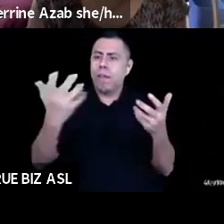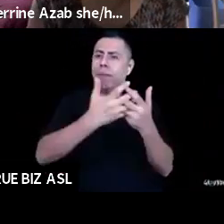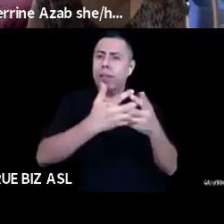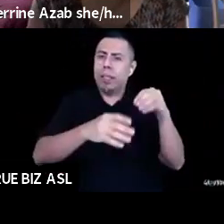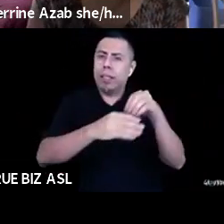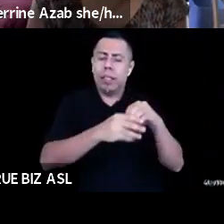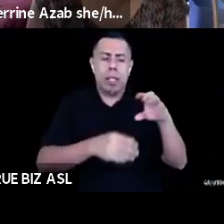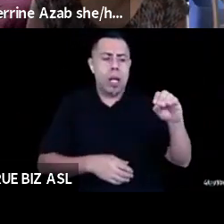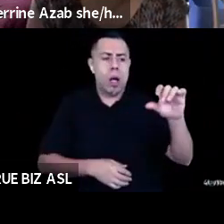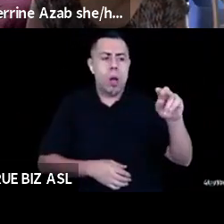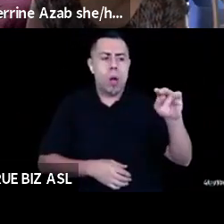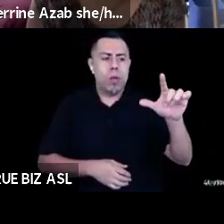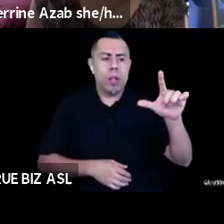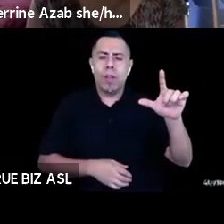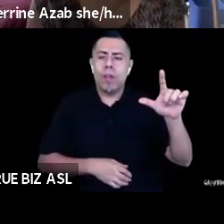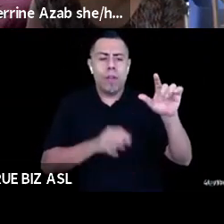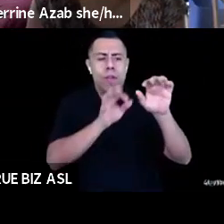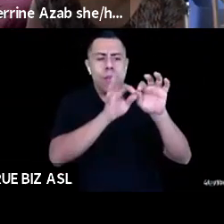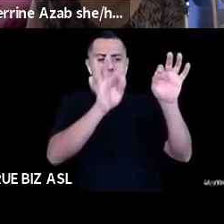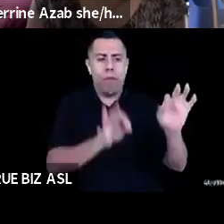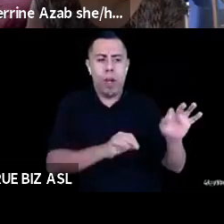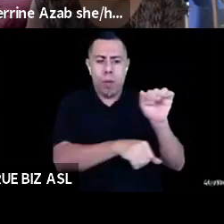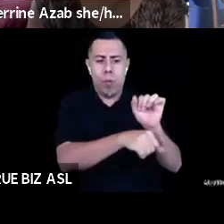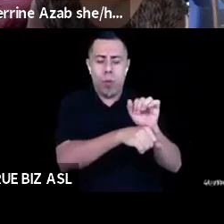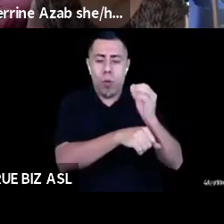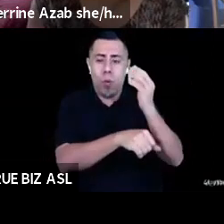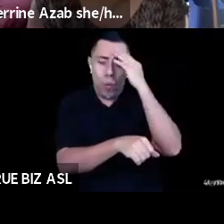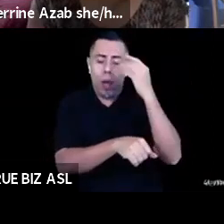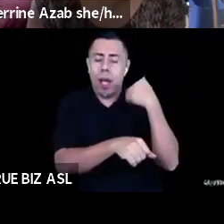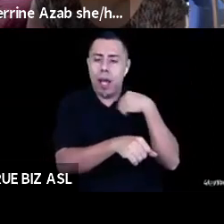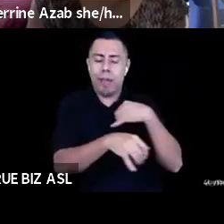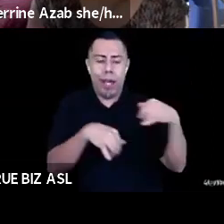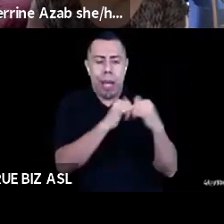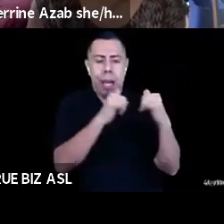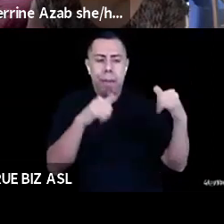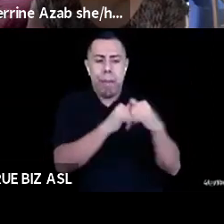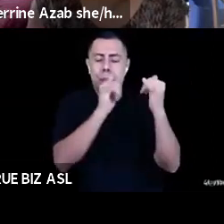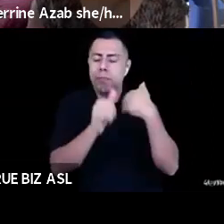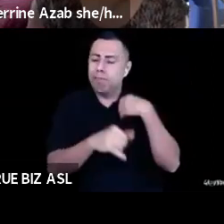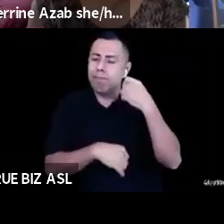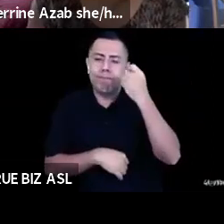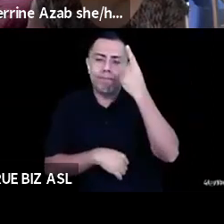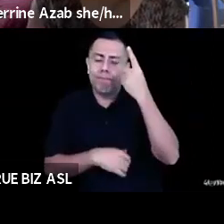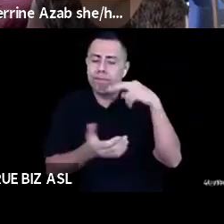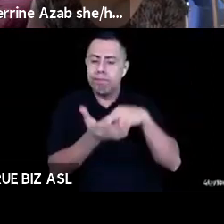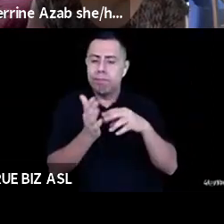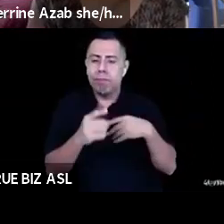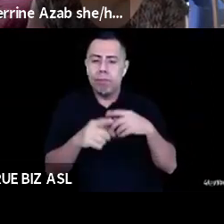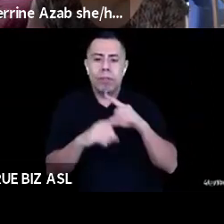because we don't know what these words mean. Um, we have different definitions of things. Um, Uh, we're thinking again, like Michael, you talked about brand, like the